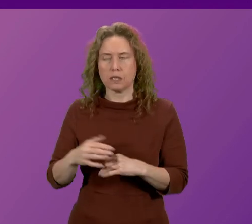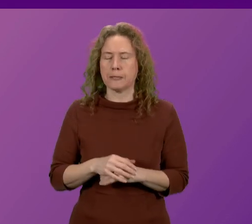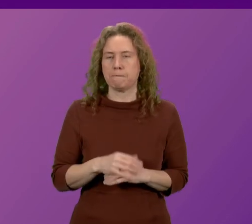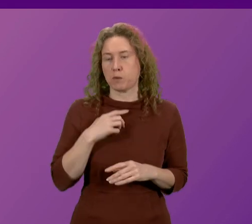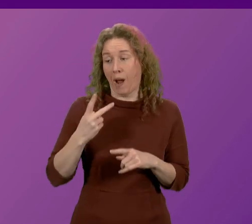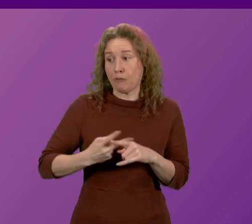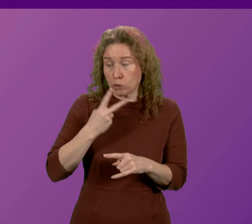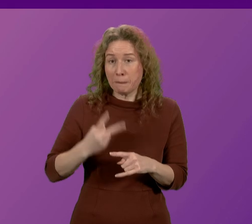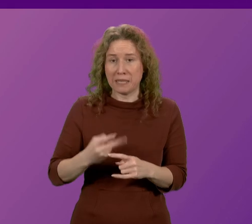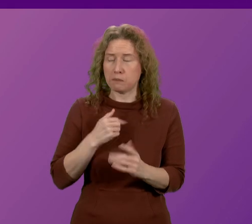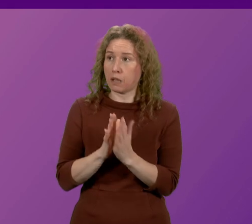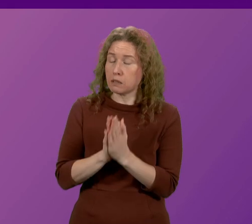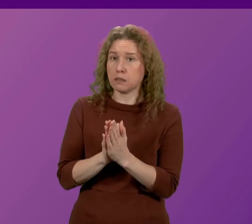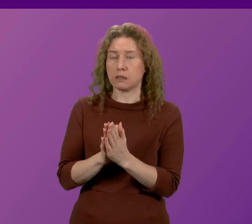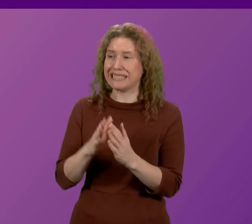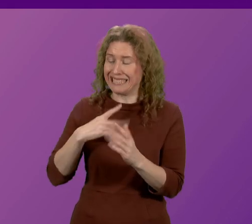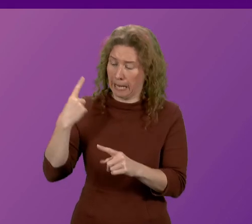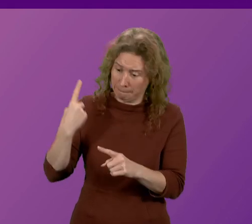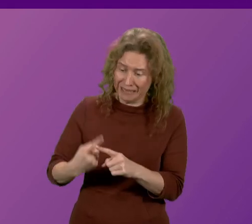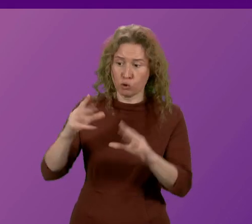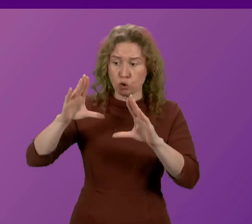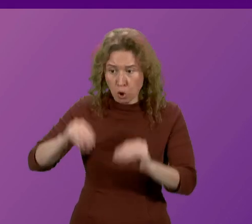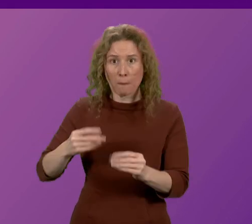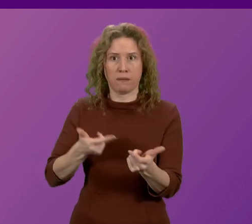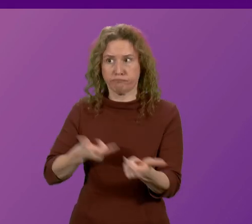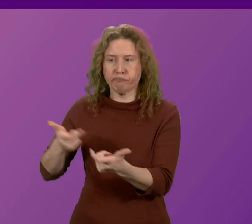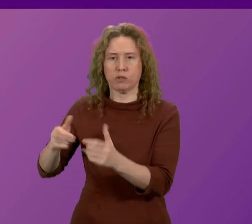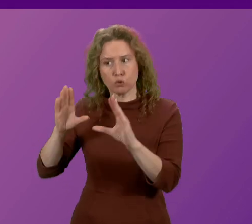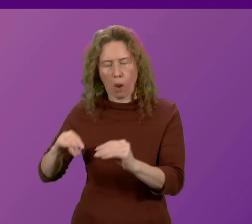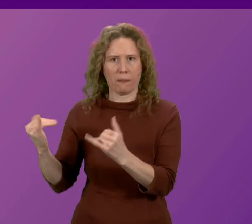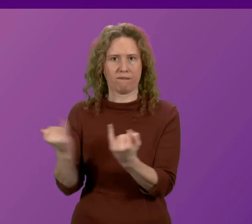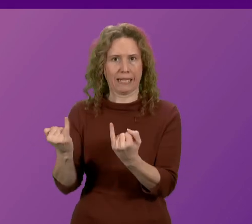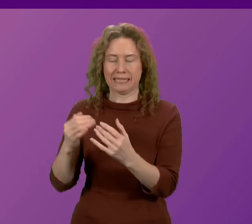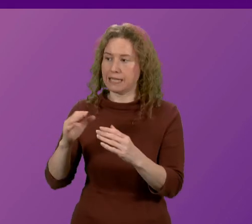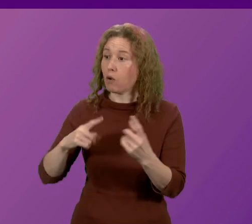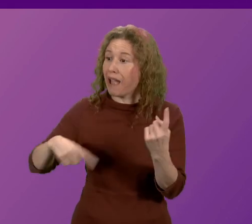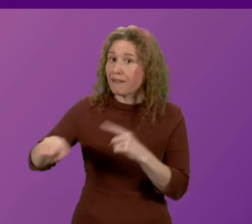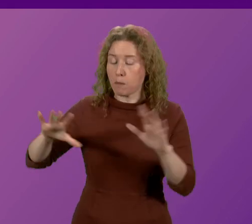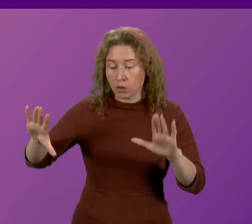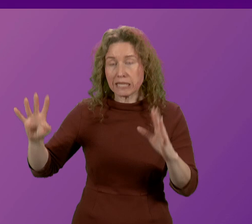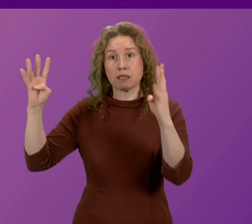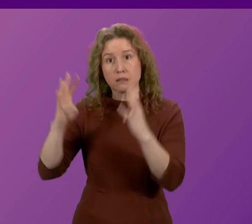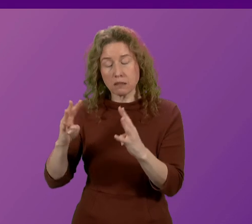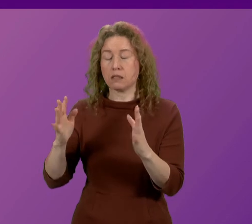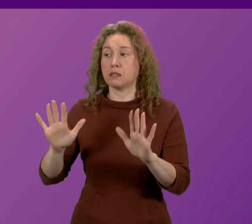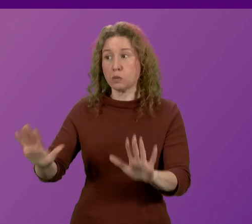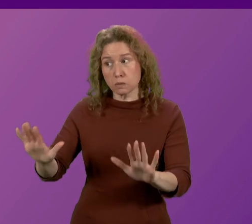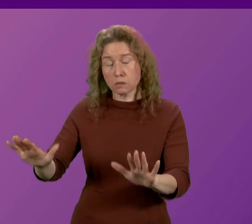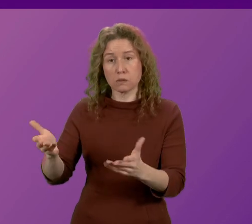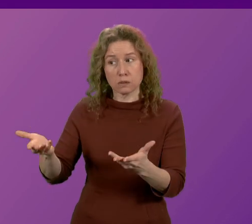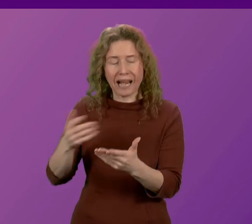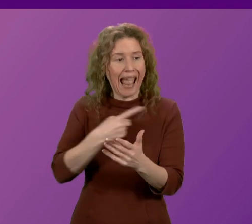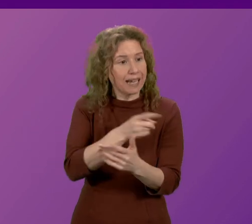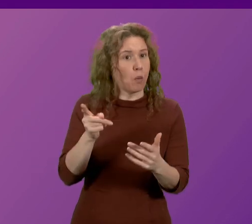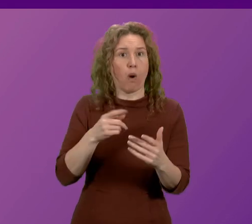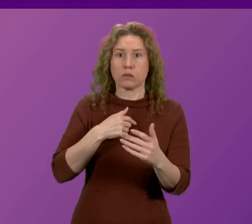call for there to be an immediate ceasefire and for all parties of goodwill to exercise their influence and